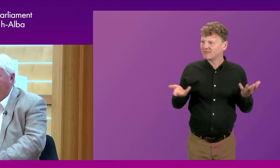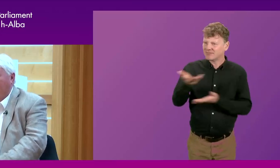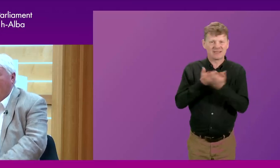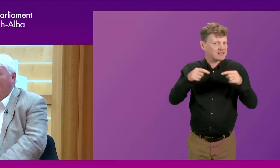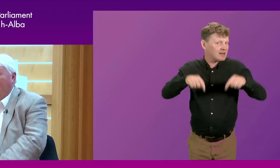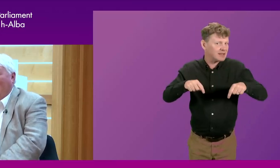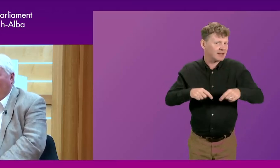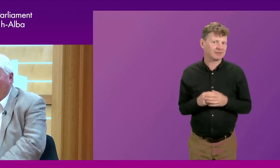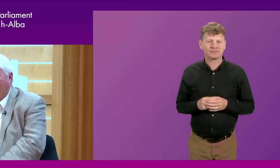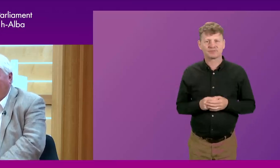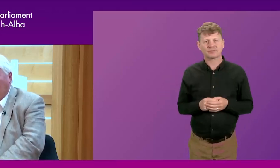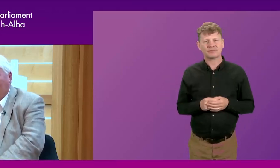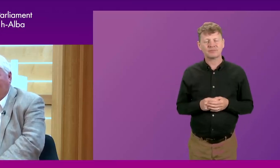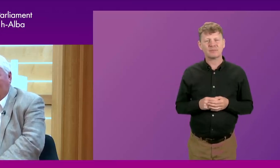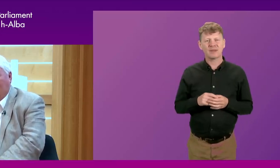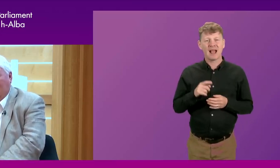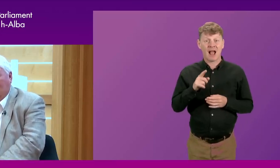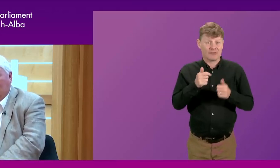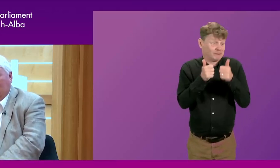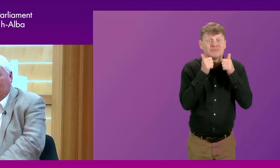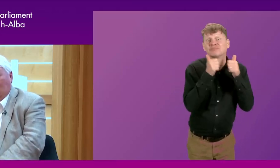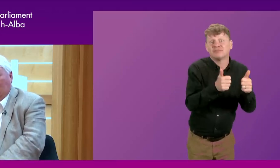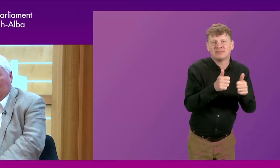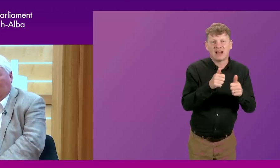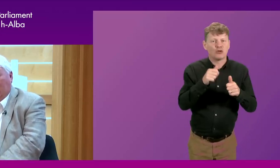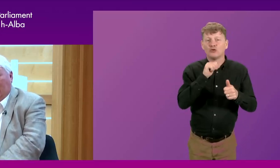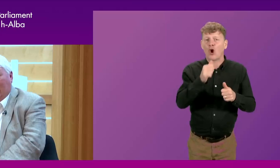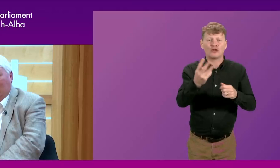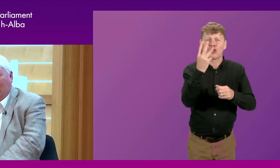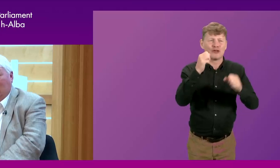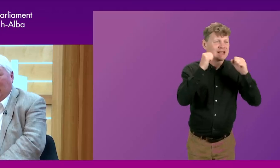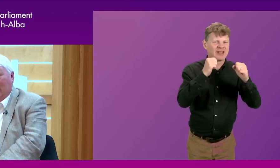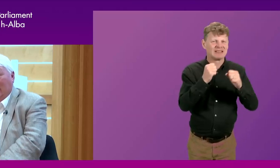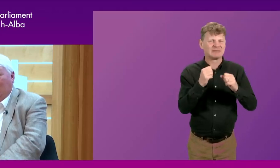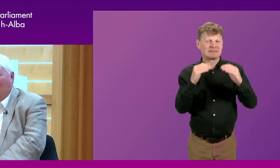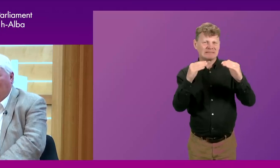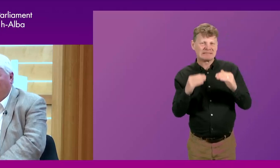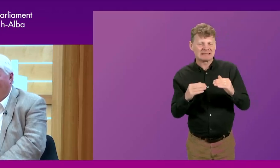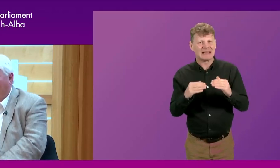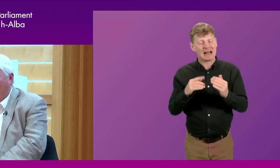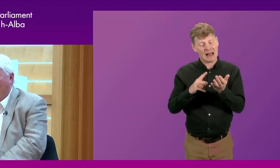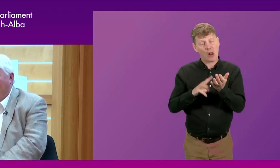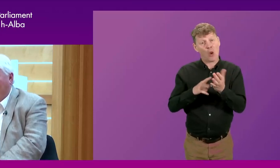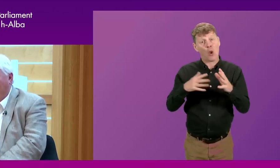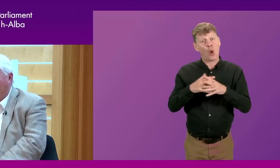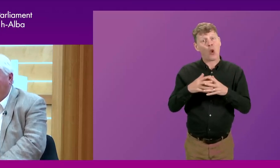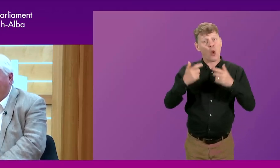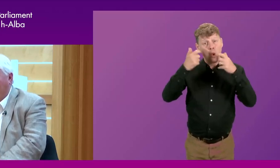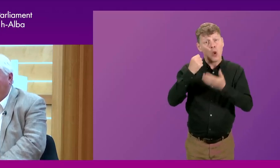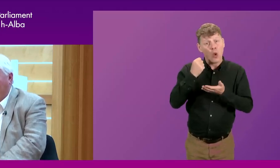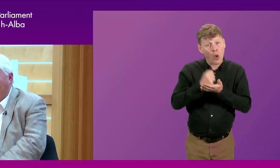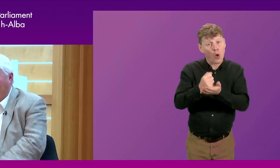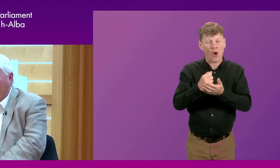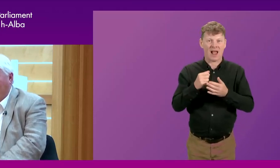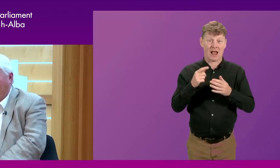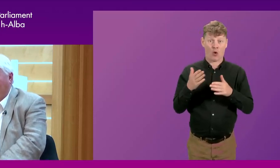discussed here. The caveats I put in that mean it's only two cheers. On the legislation, I think the Parliament was far too eager to legislate